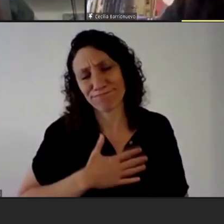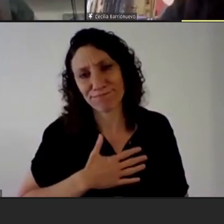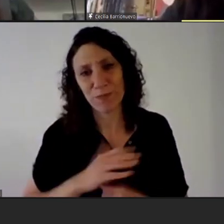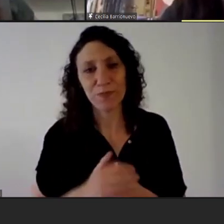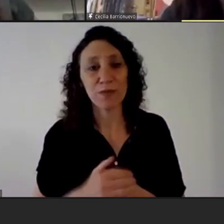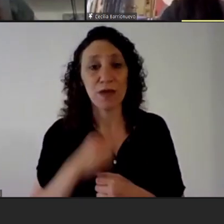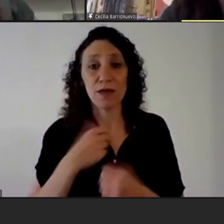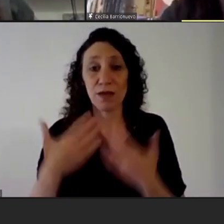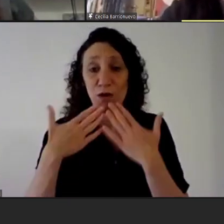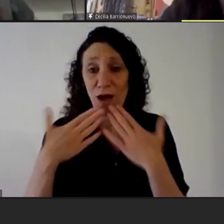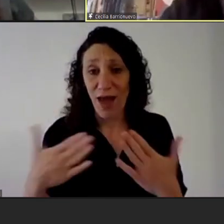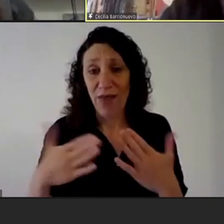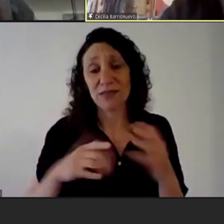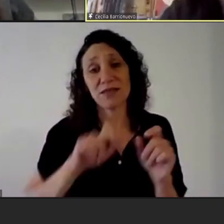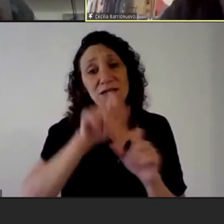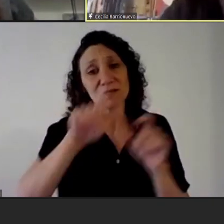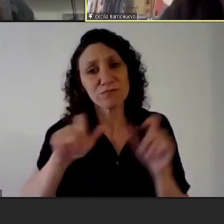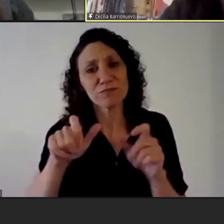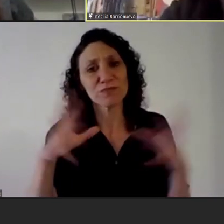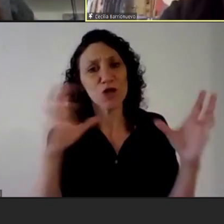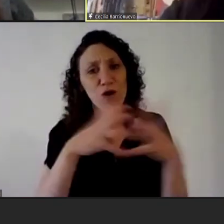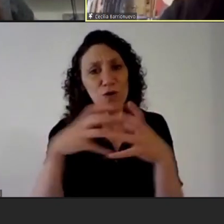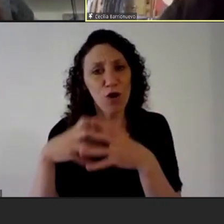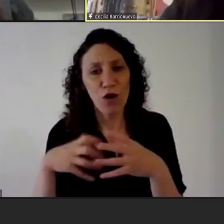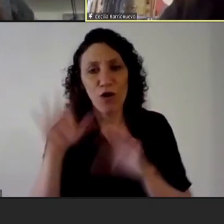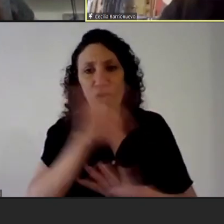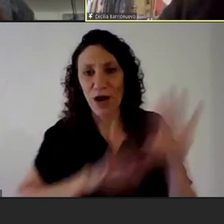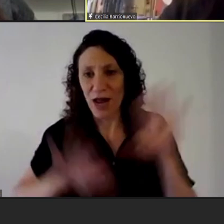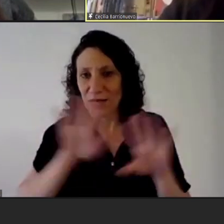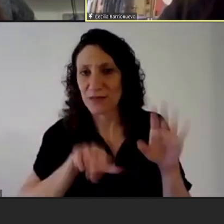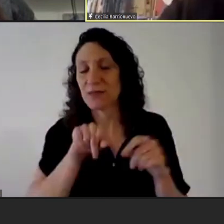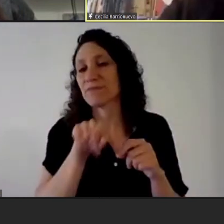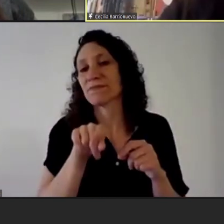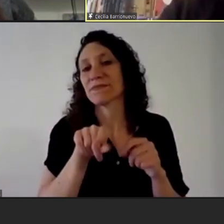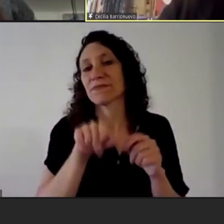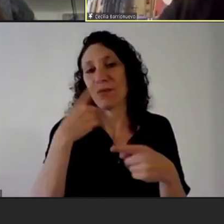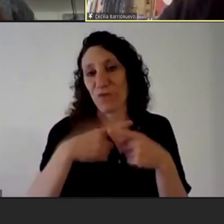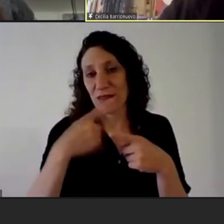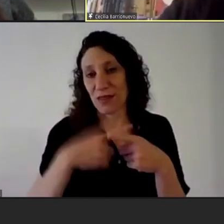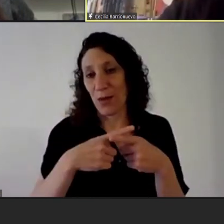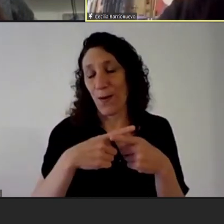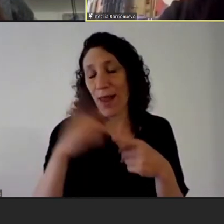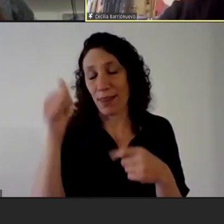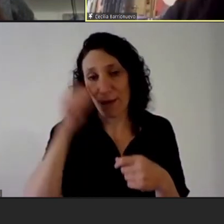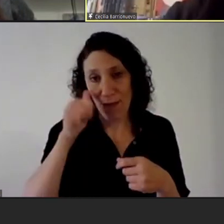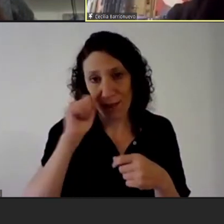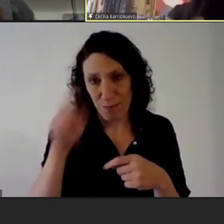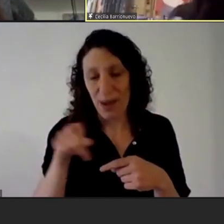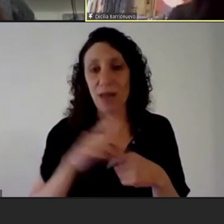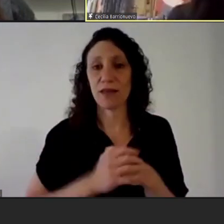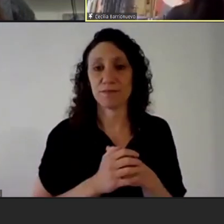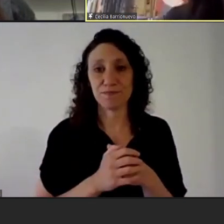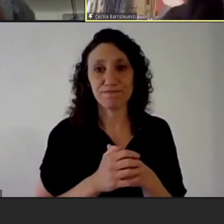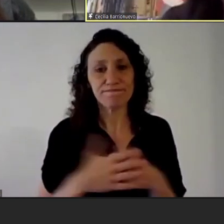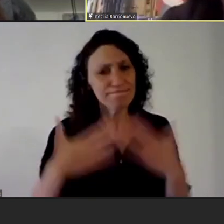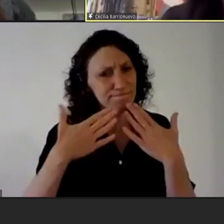thank all the different teams festival teams of the martin international film festival um not only